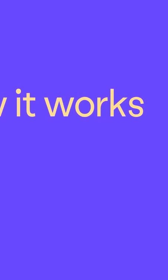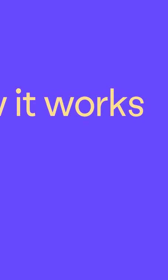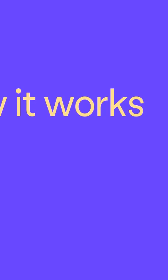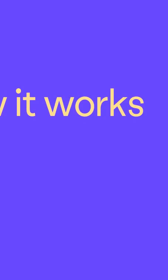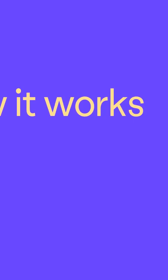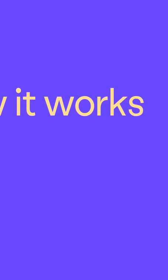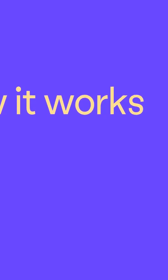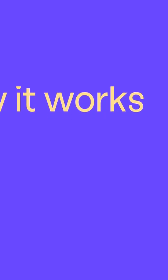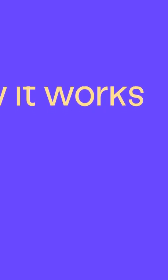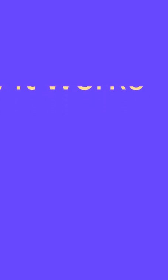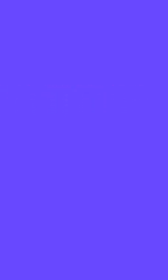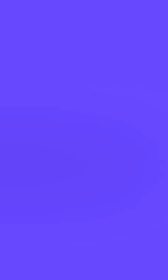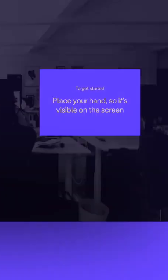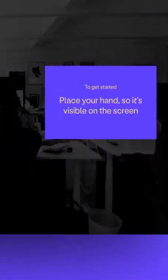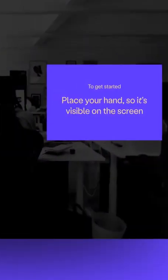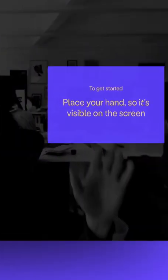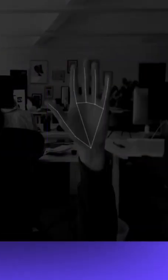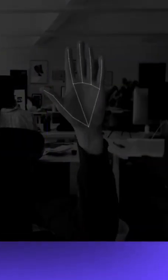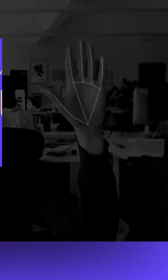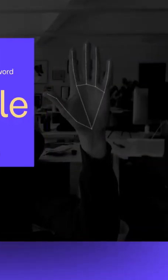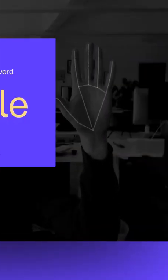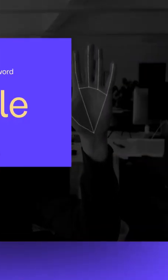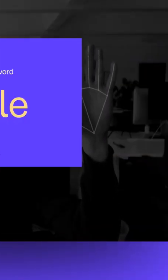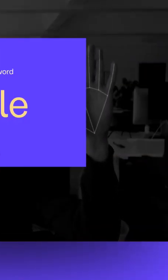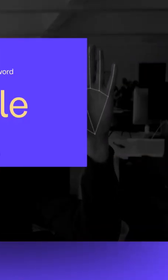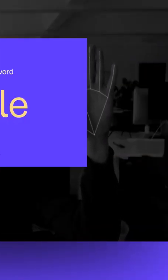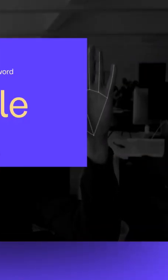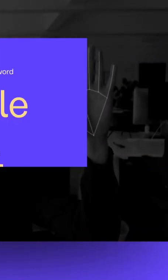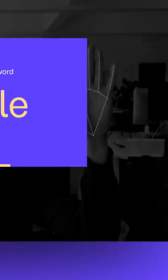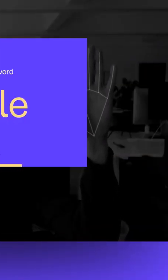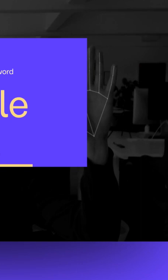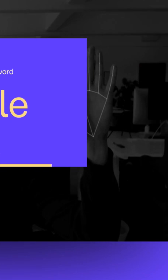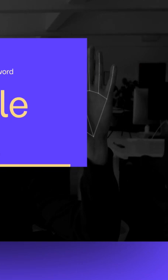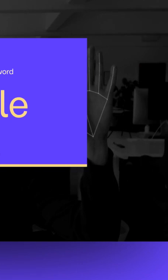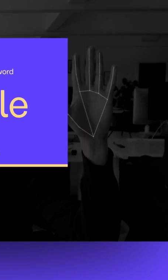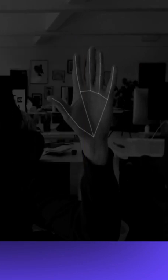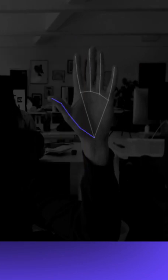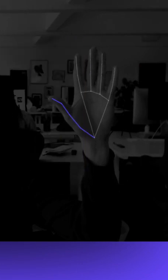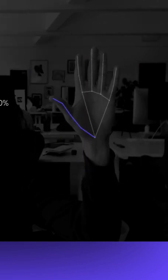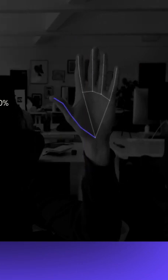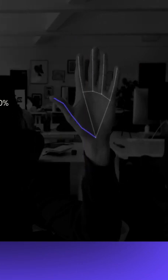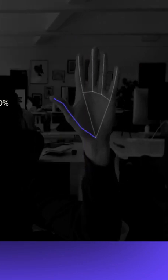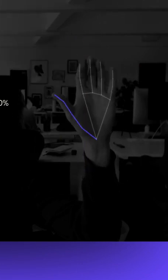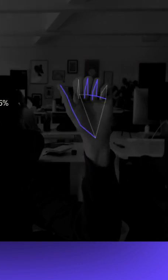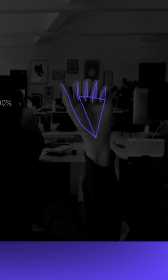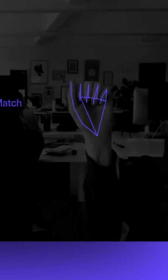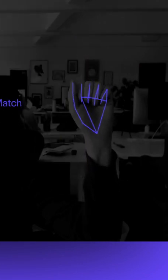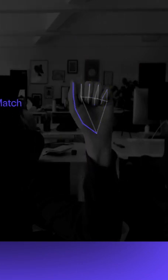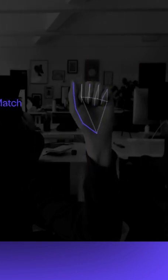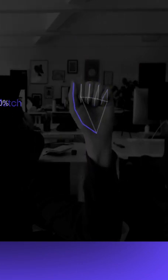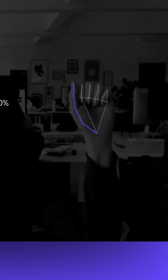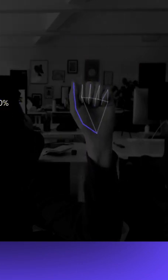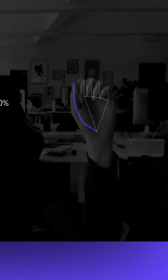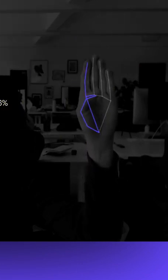This is how it works. You are given a series of words and the computer shows you a 3d model of how your hand should be positioned for each letter.